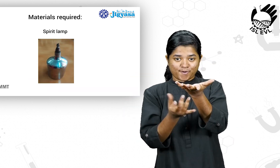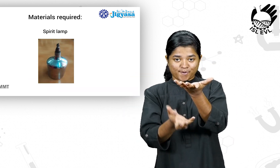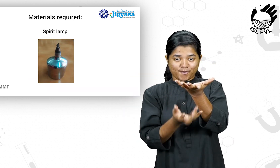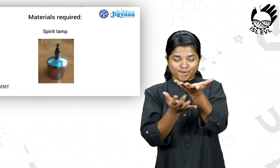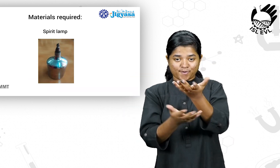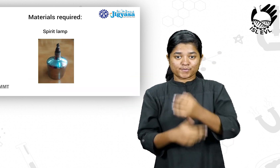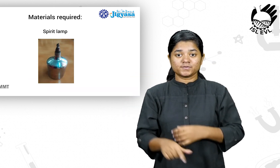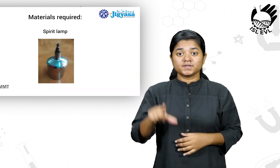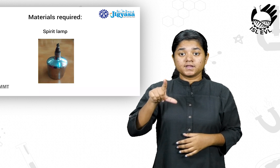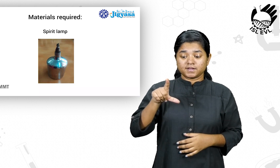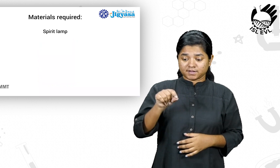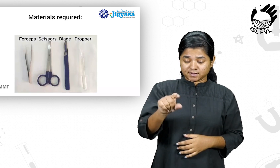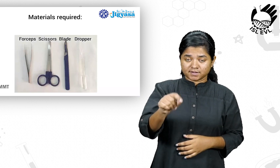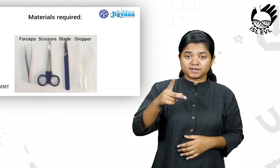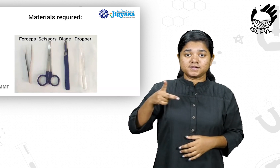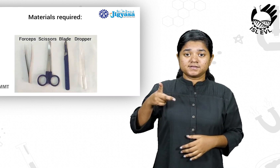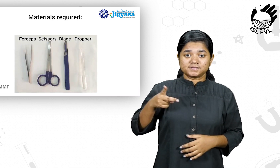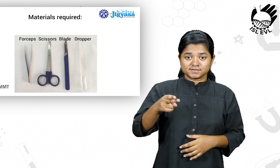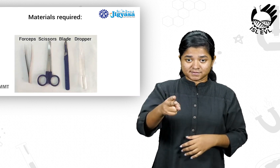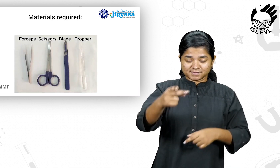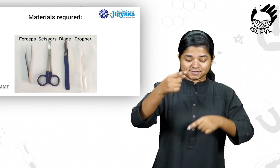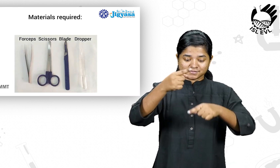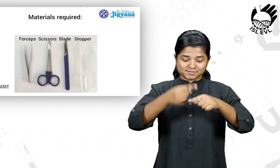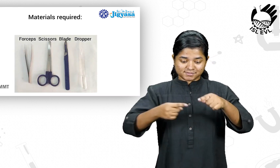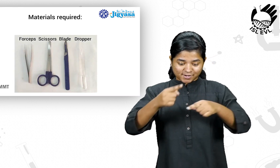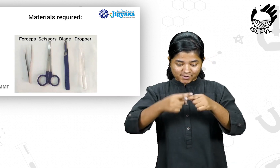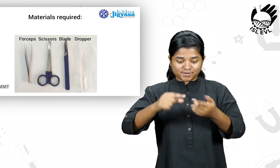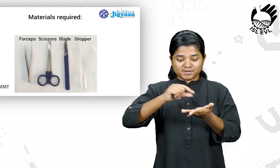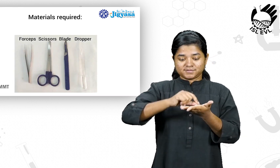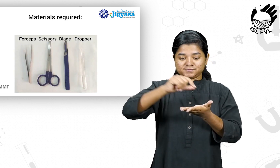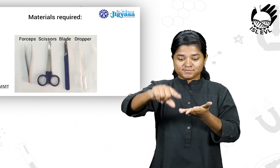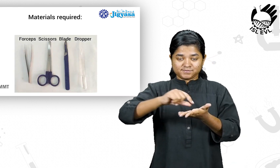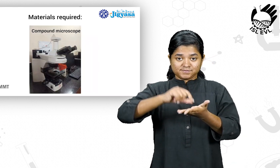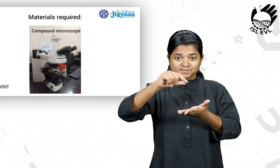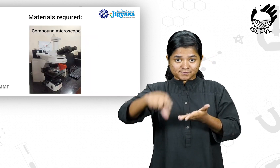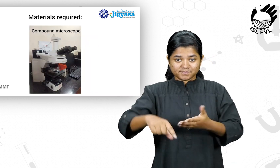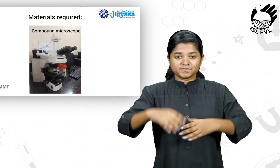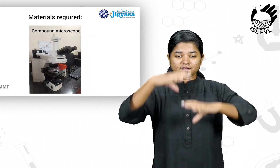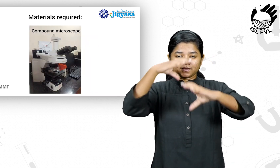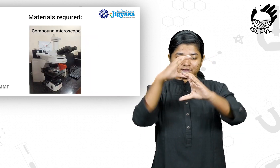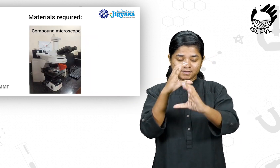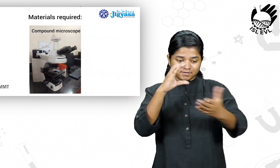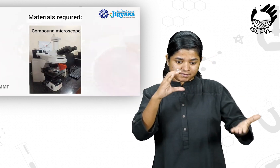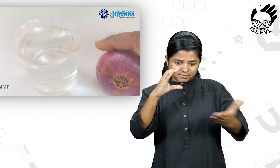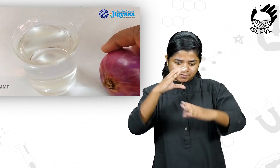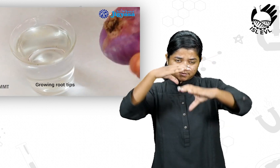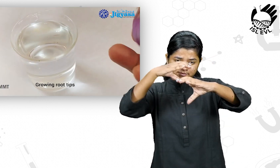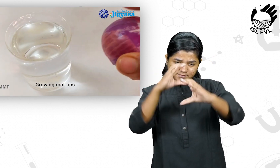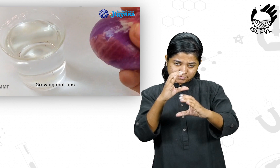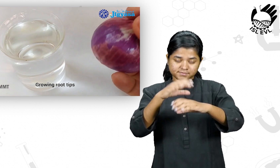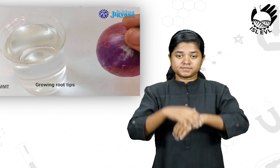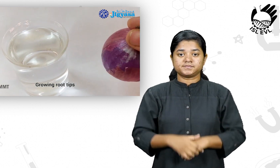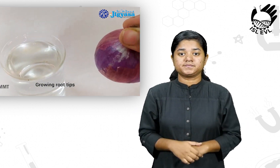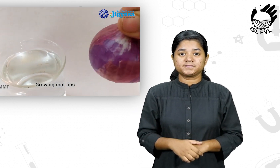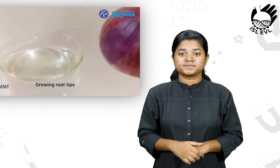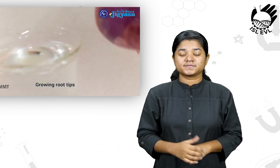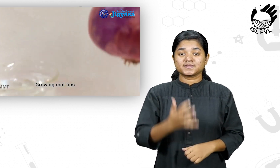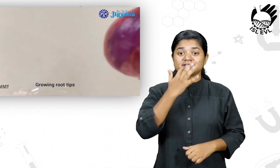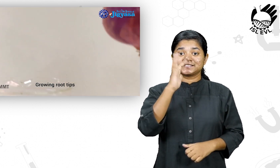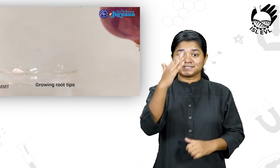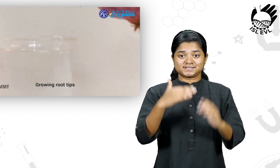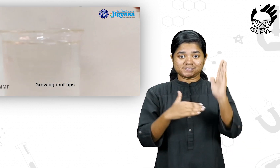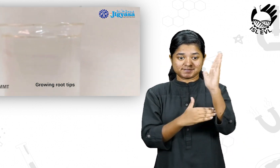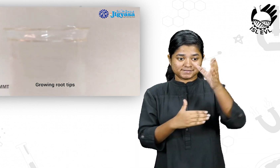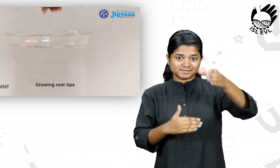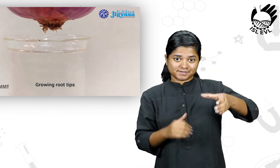Spirit lamp Forceps, scissors, blade and dropper And a compound microscope A medium